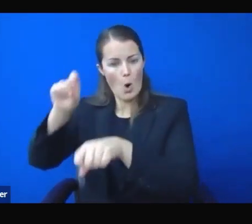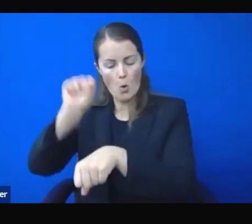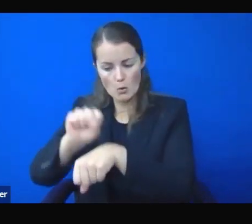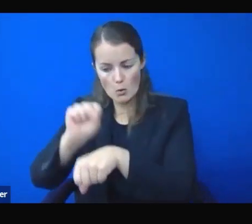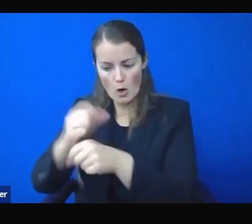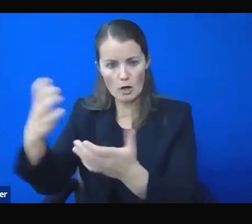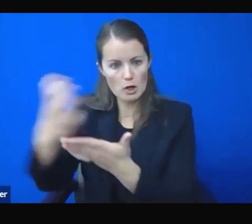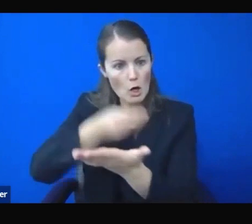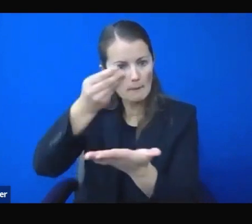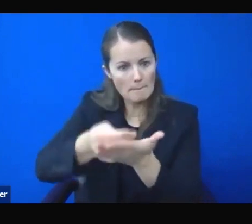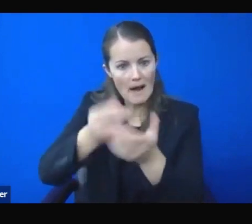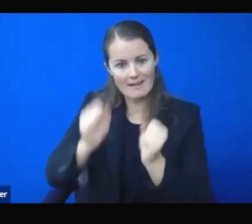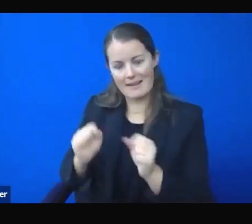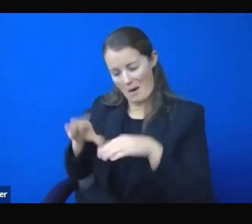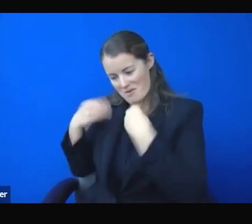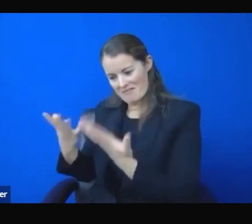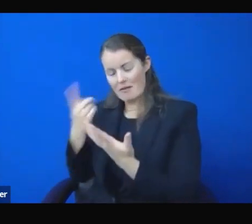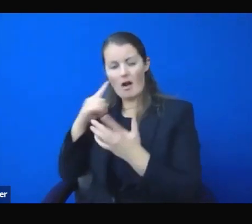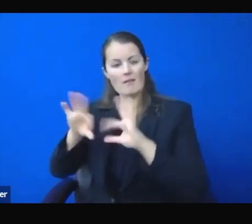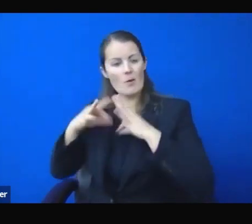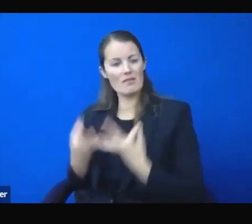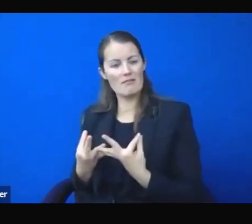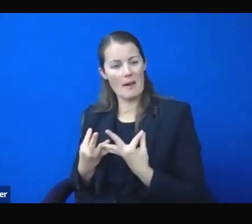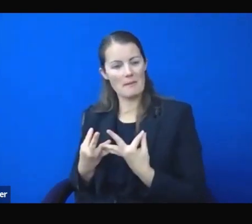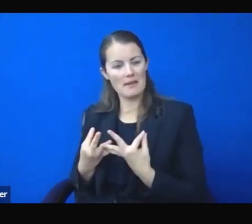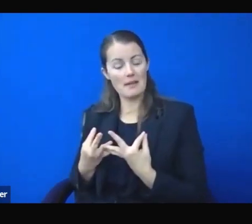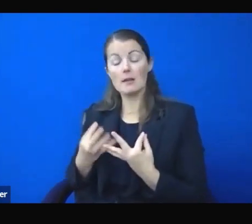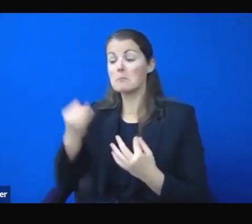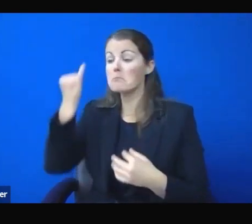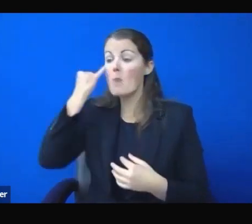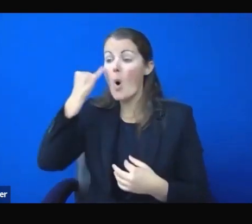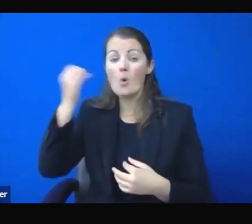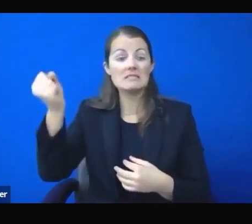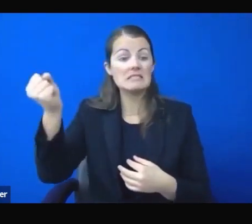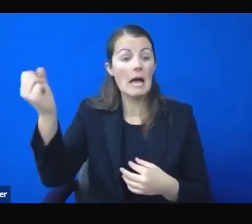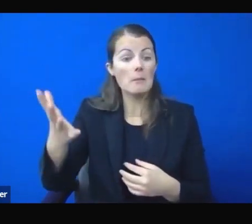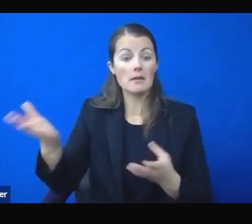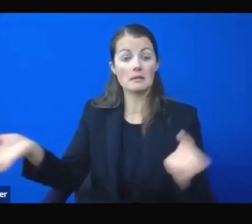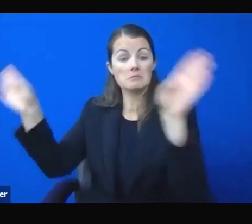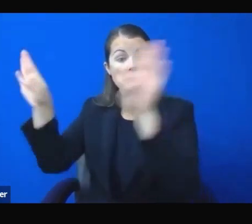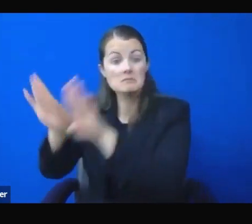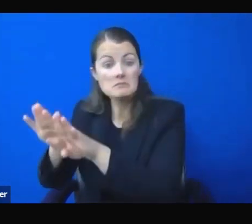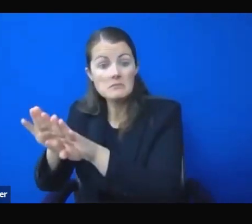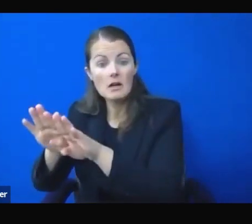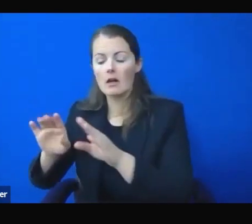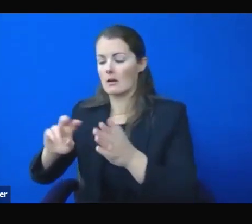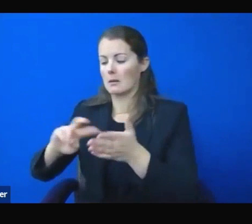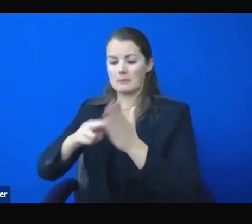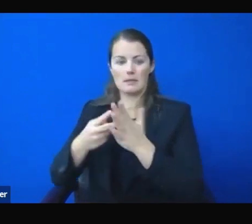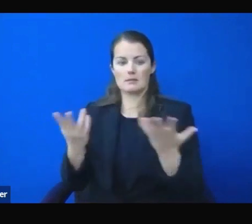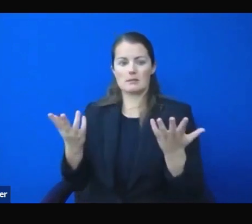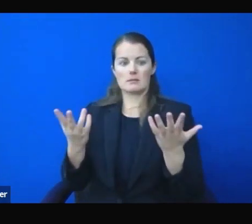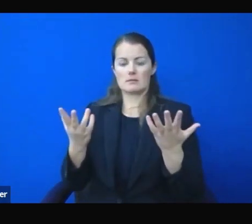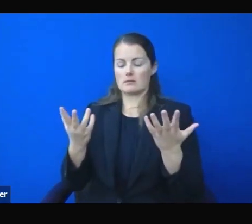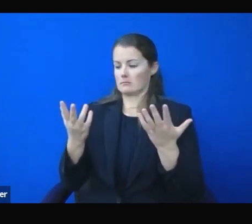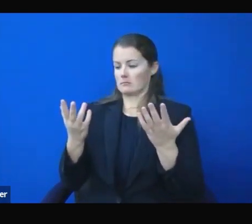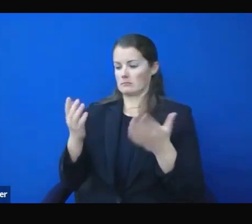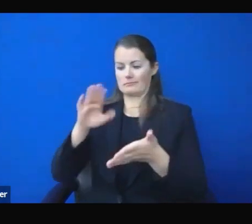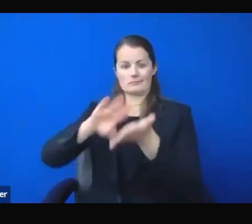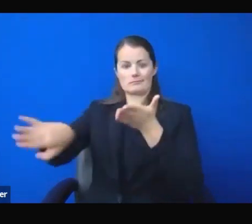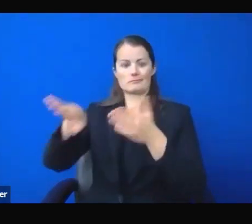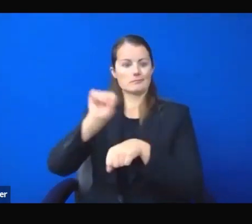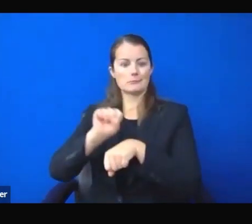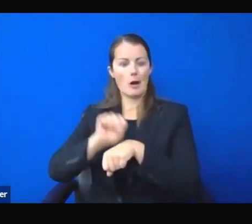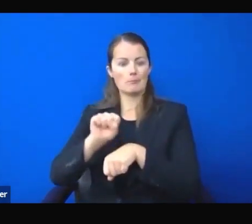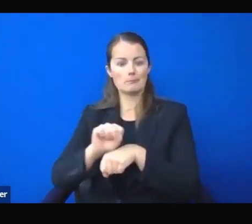we take that away, the bottom falls out for our entire state. The numbers I walked through a moment ago prove that. And